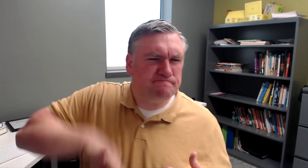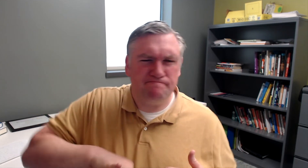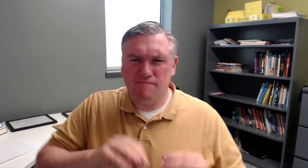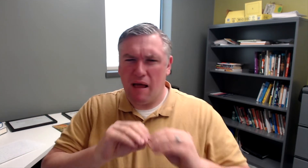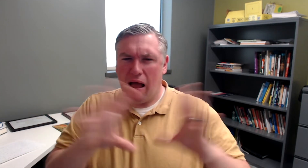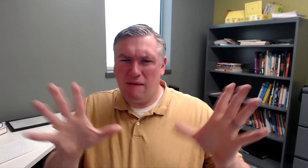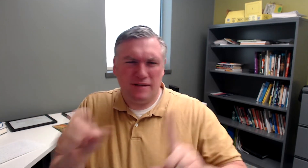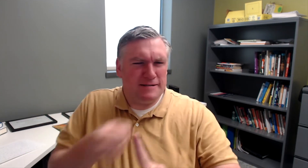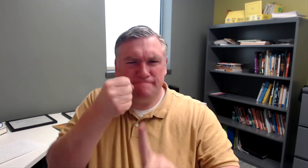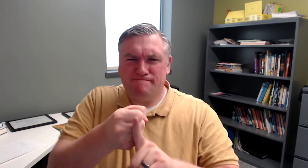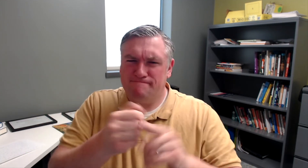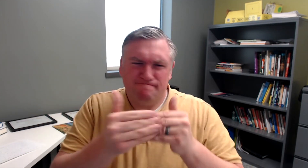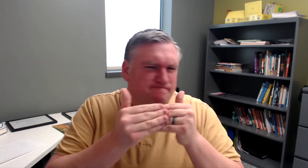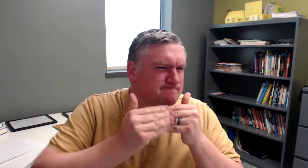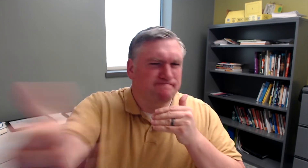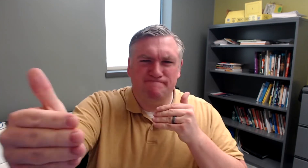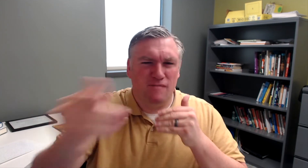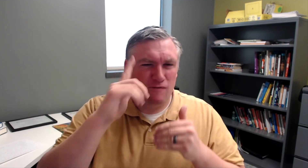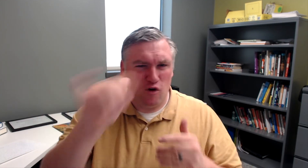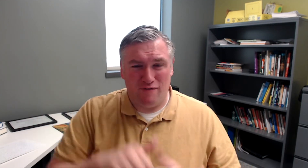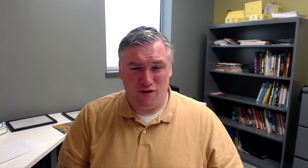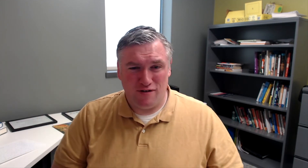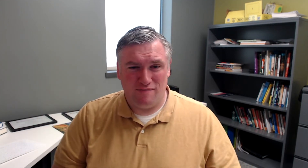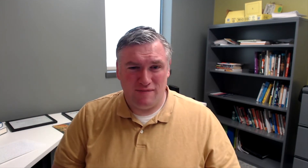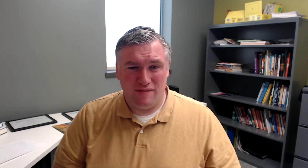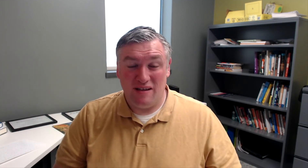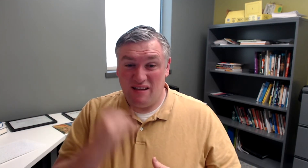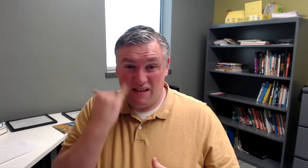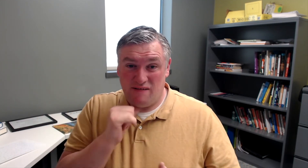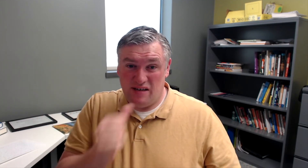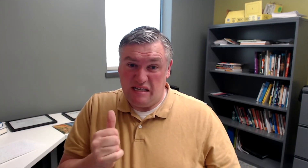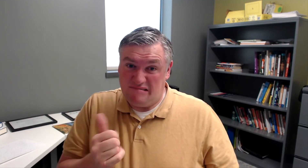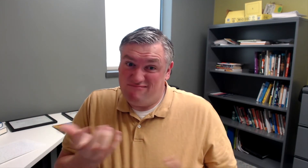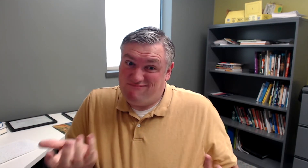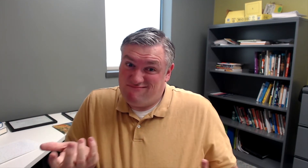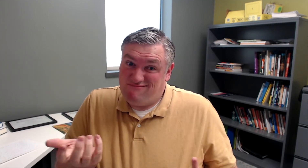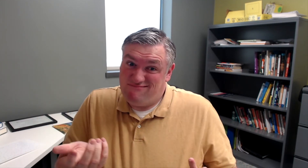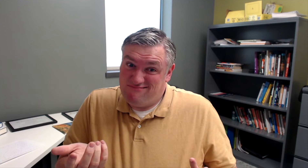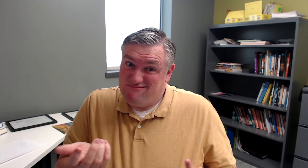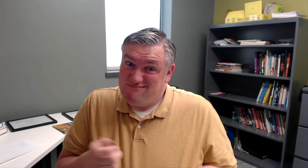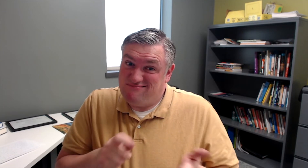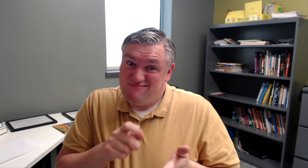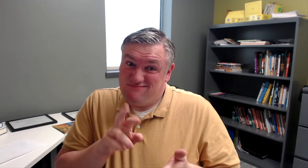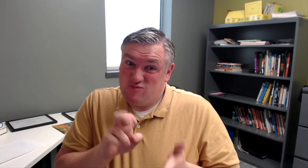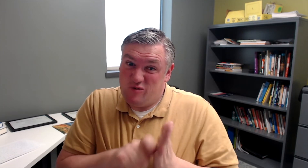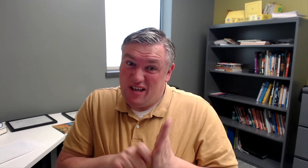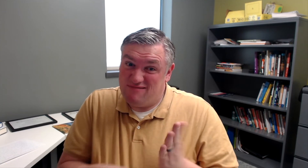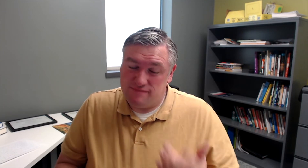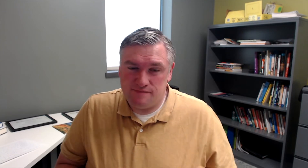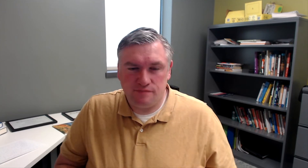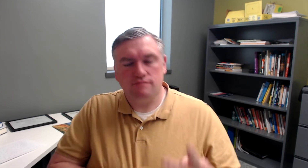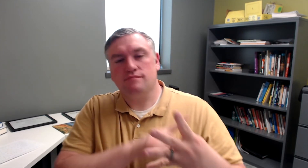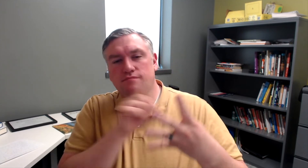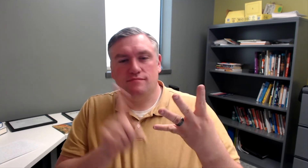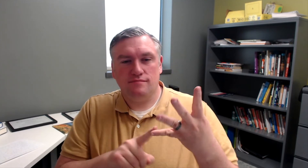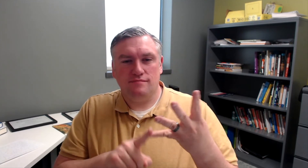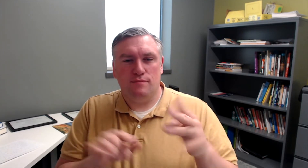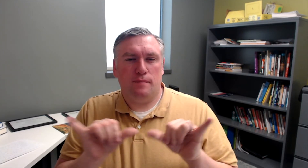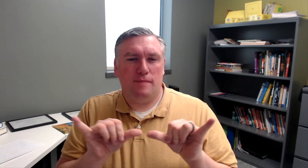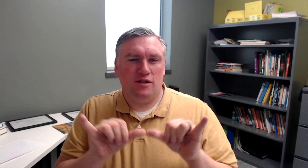Your goal needs to have a clear and obvious impact benefit for the rest of a student's life. And if not, rewrite the goal. All